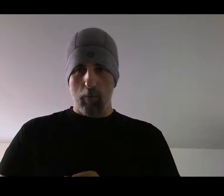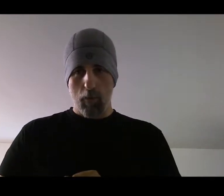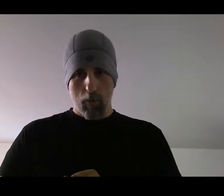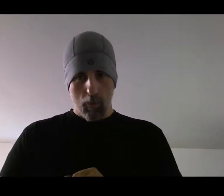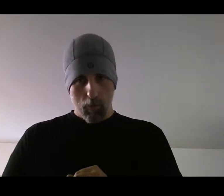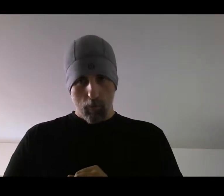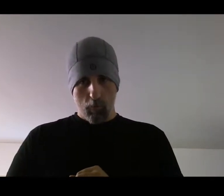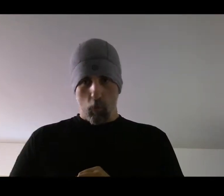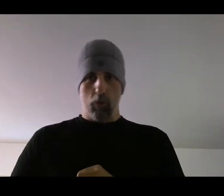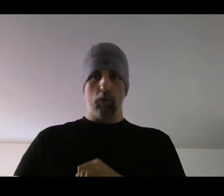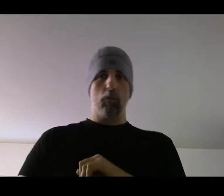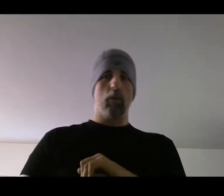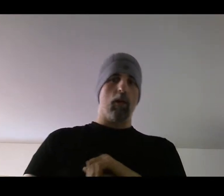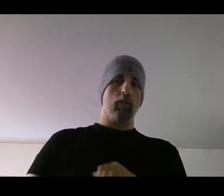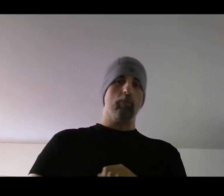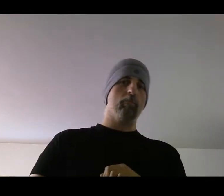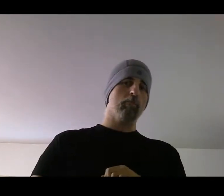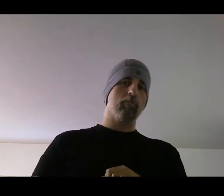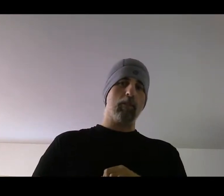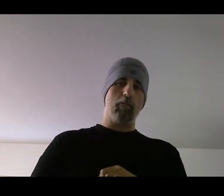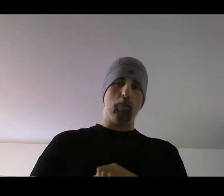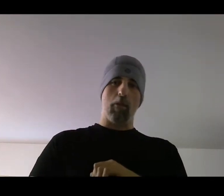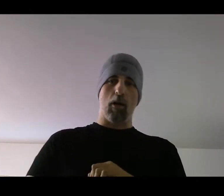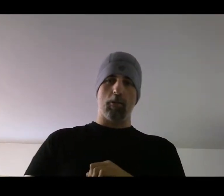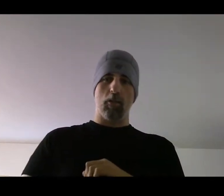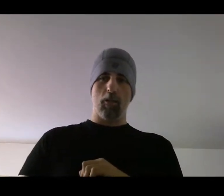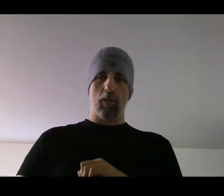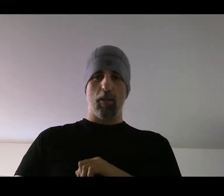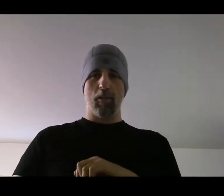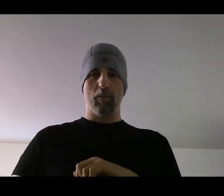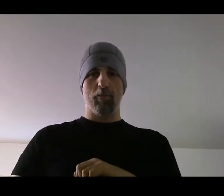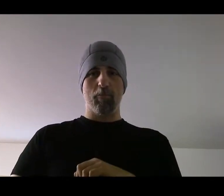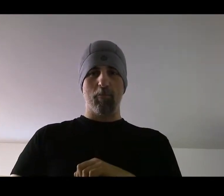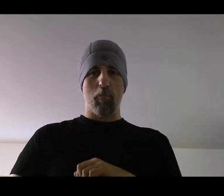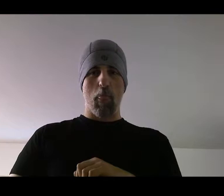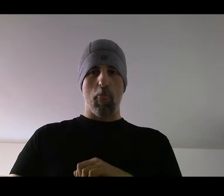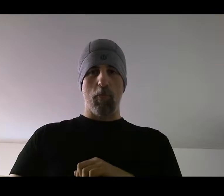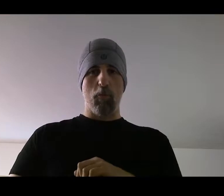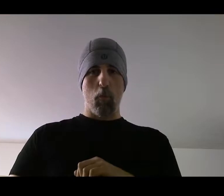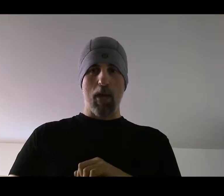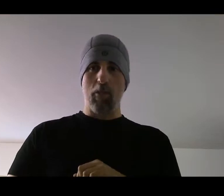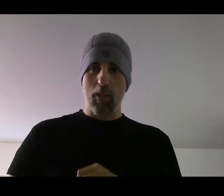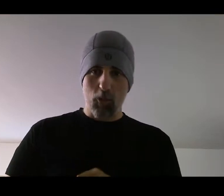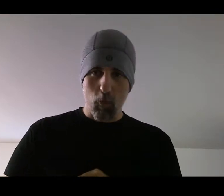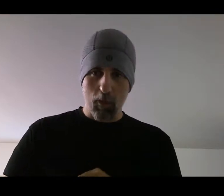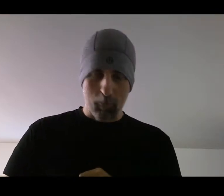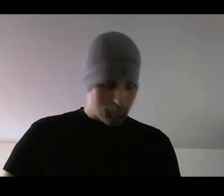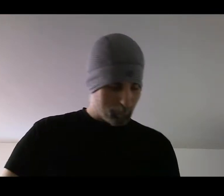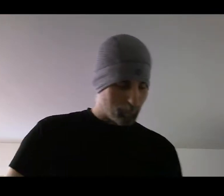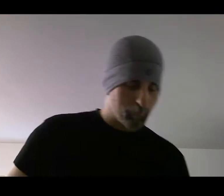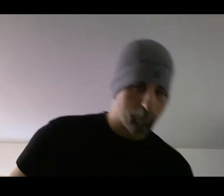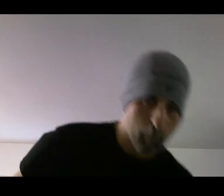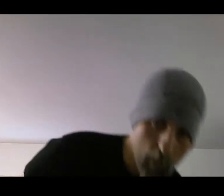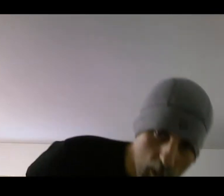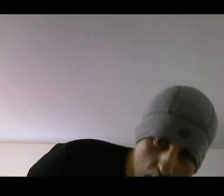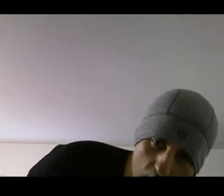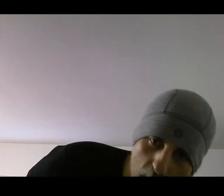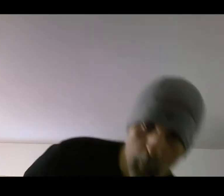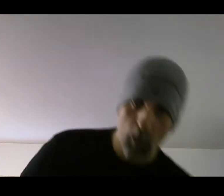for you. I'll give you my thoughts on the way I think it should work. I'm going to